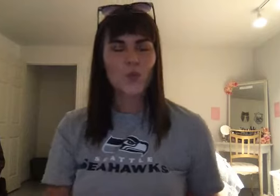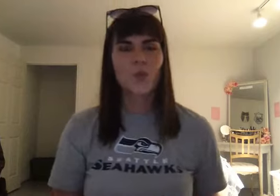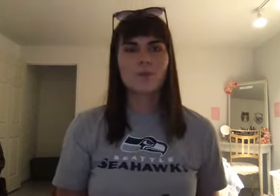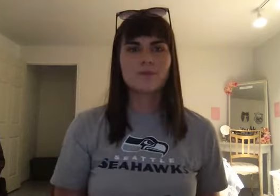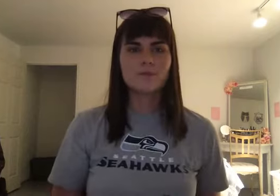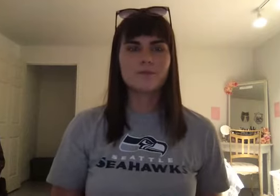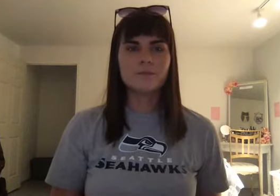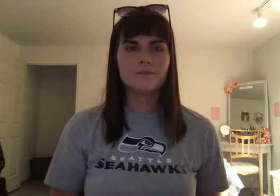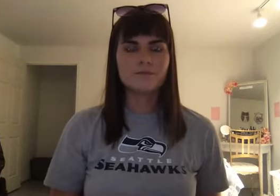Now. Take a look. At.